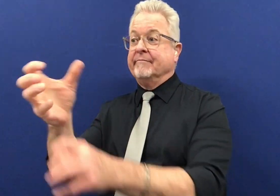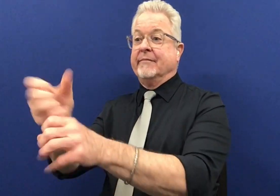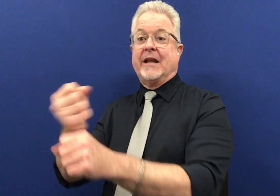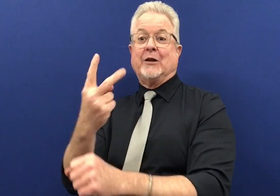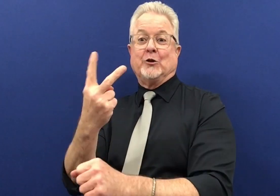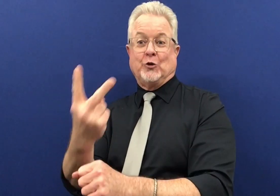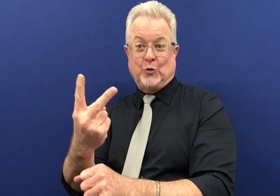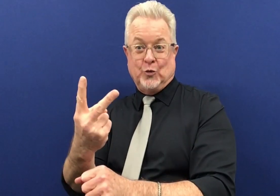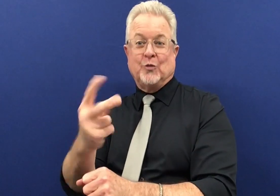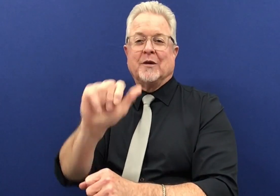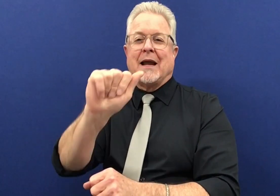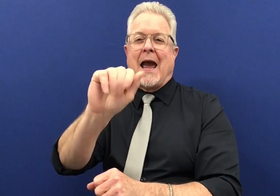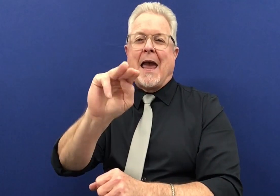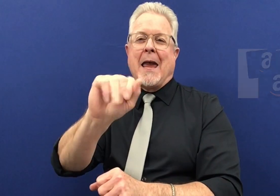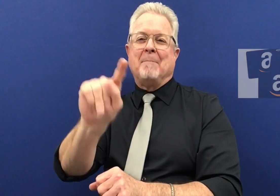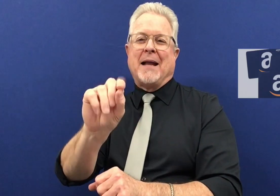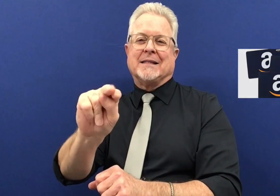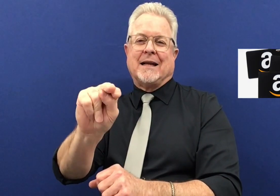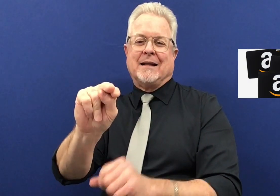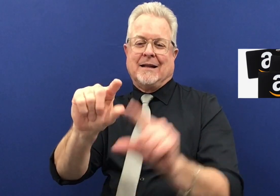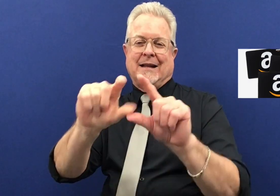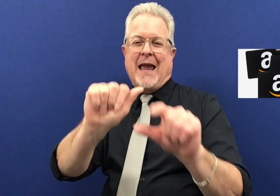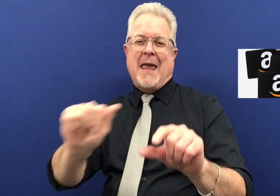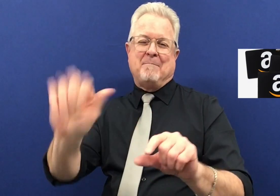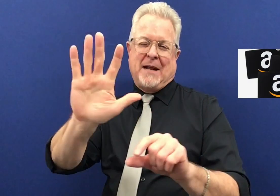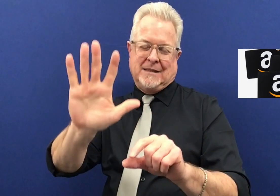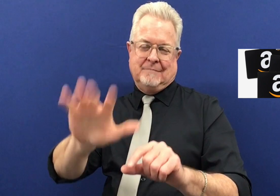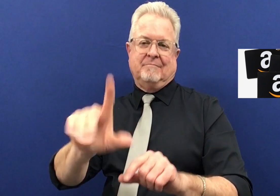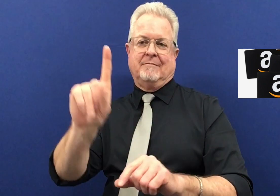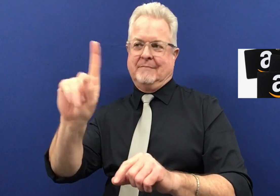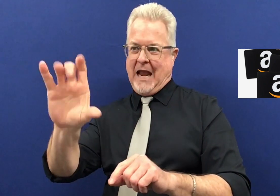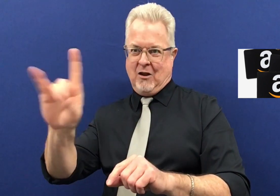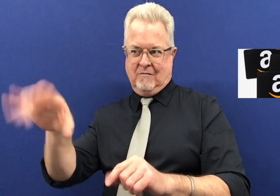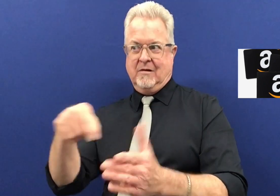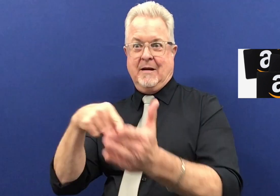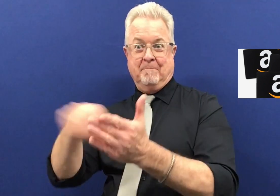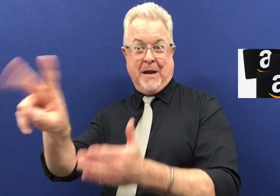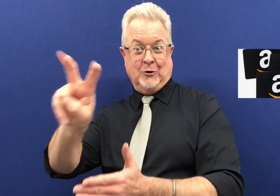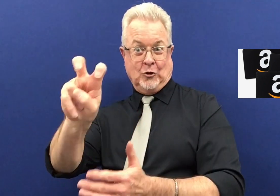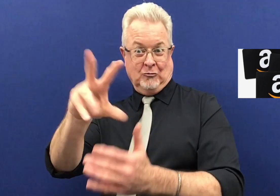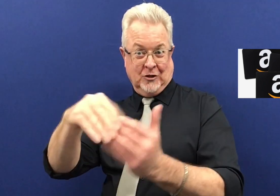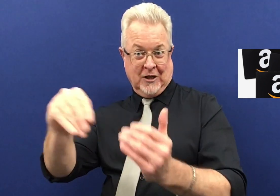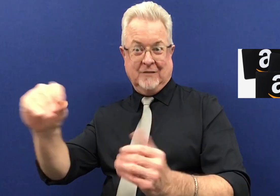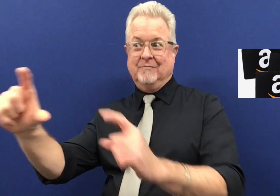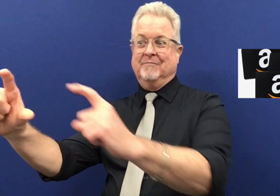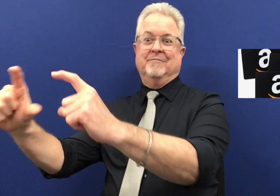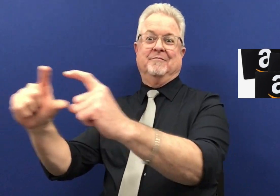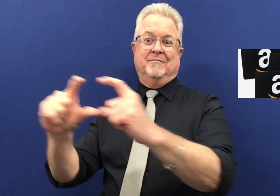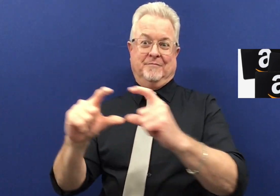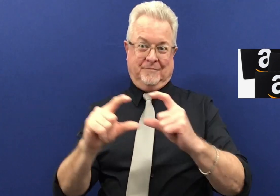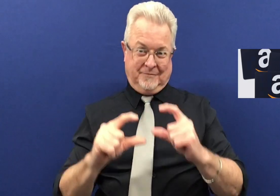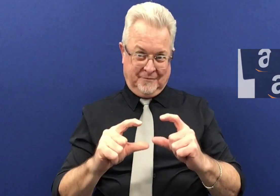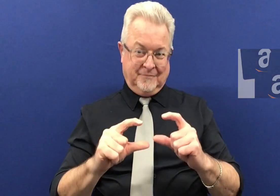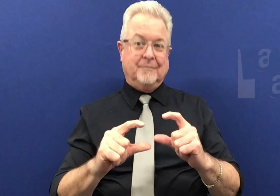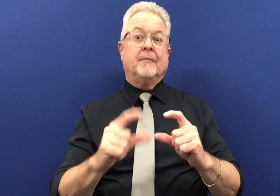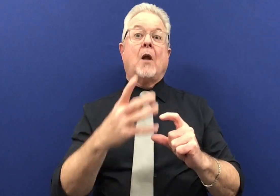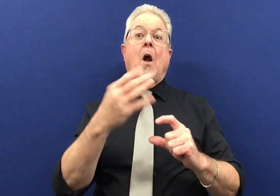away and bought two Amazon gift cards for $200 they got the cards